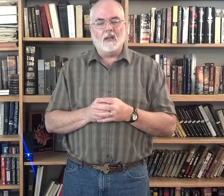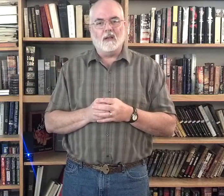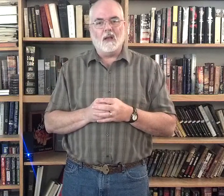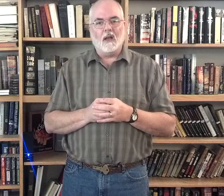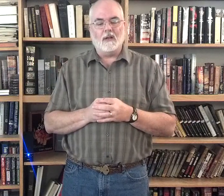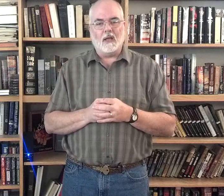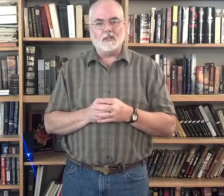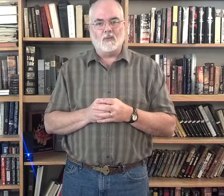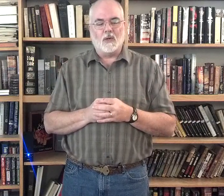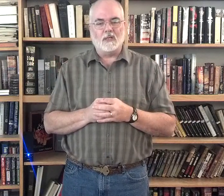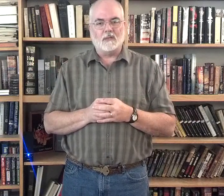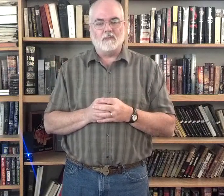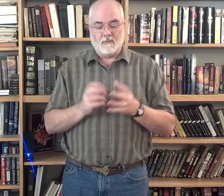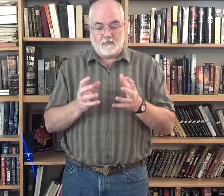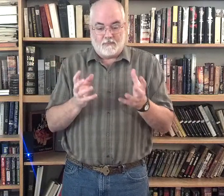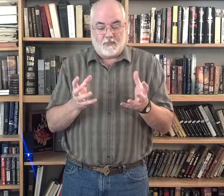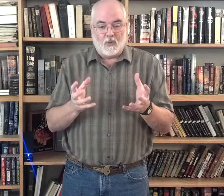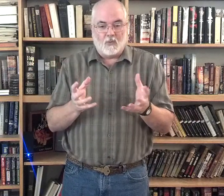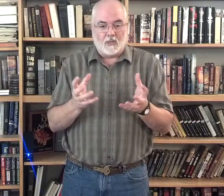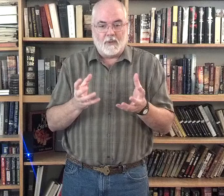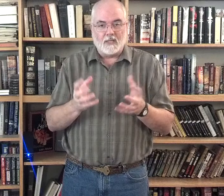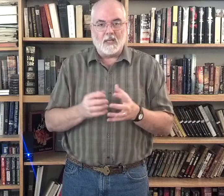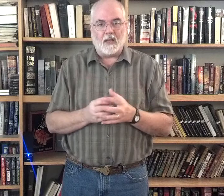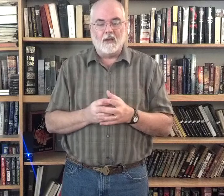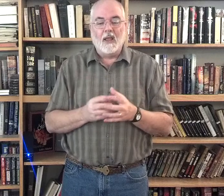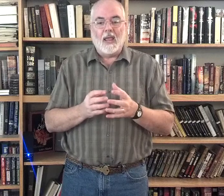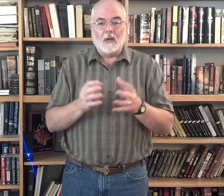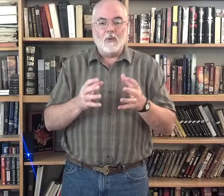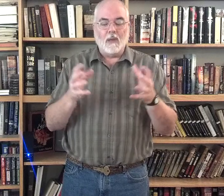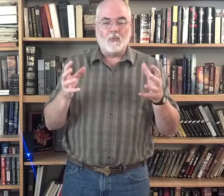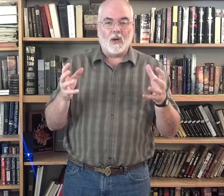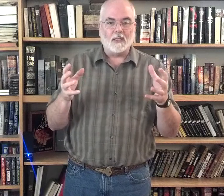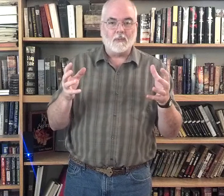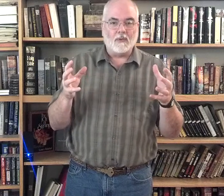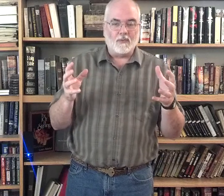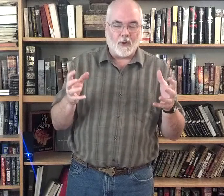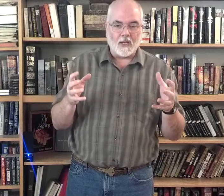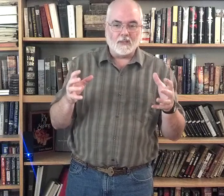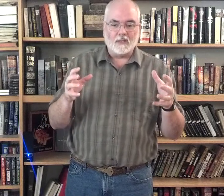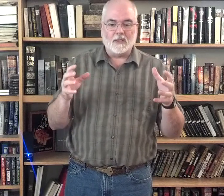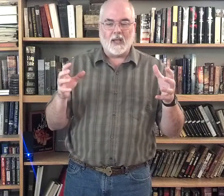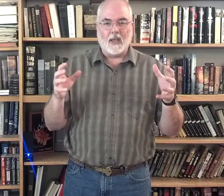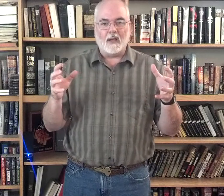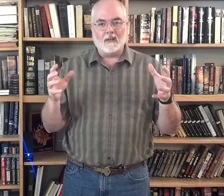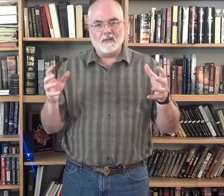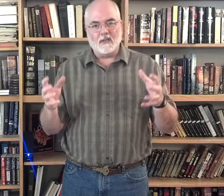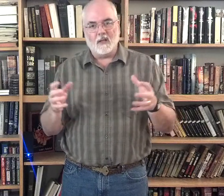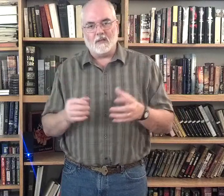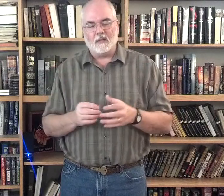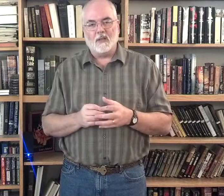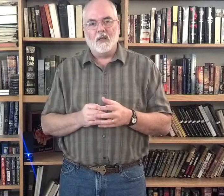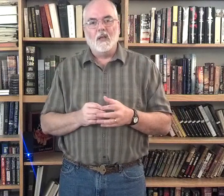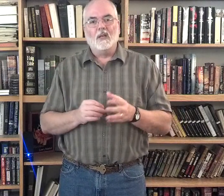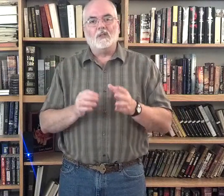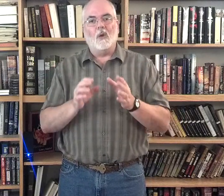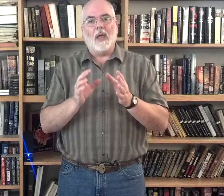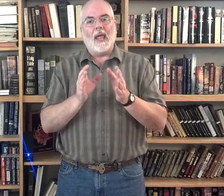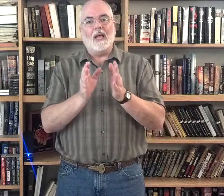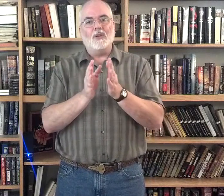the context of what is being said. And we memorize them in phrases and in sentences. So, as